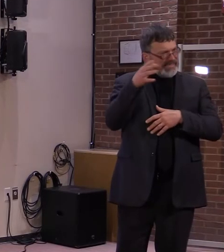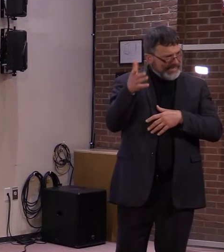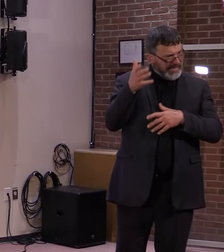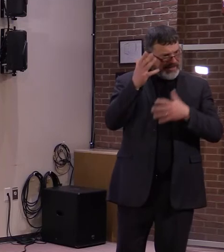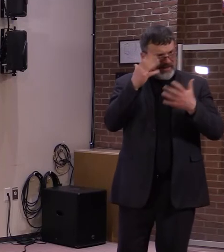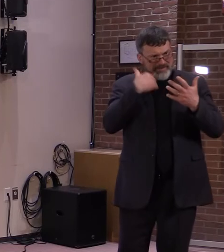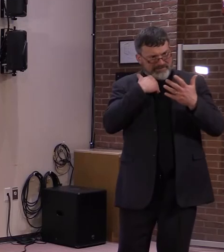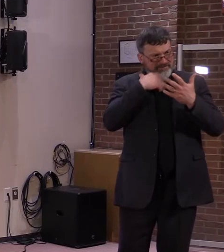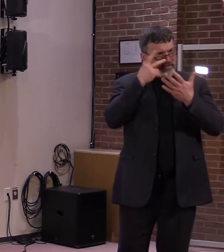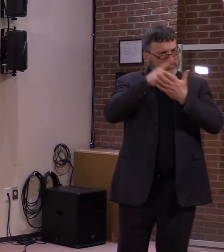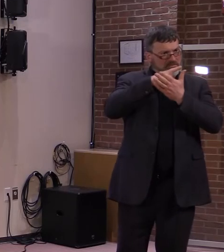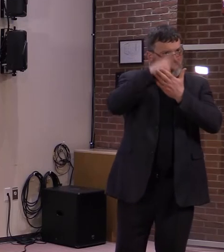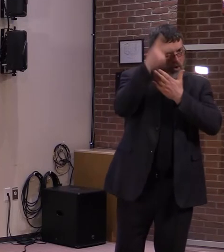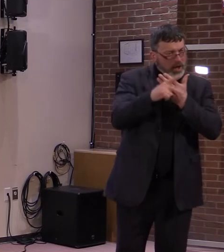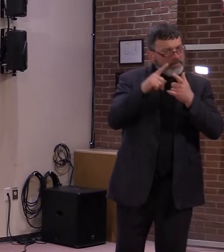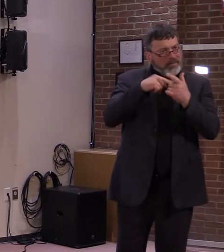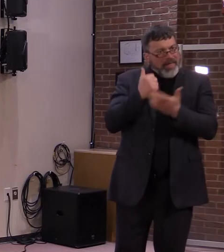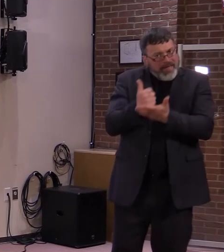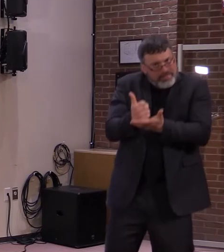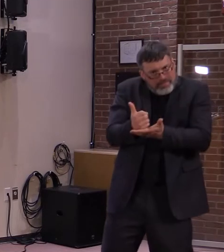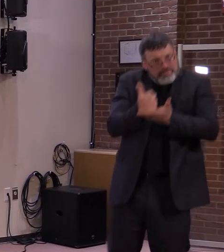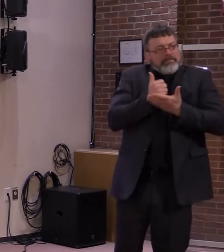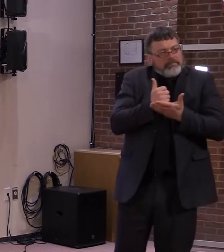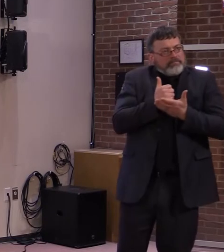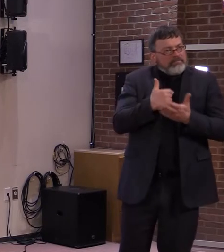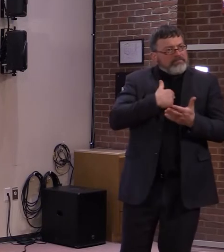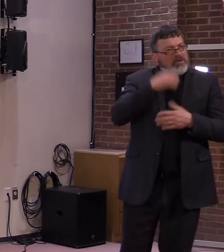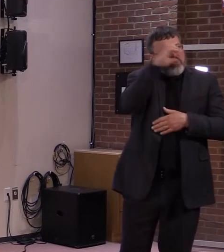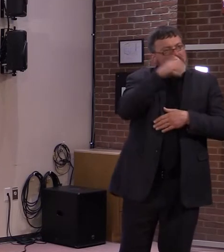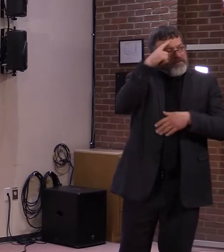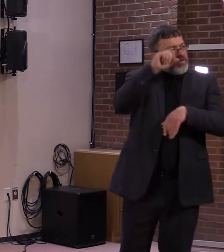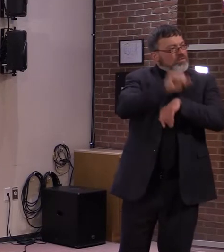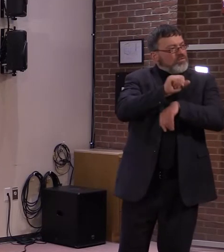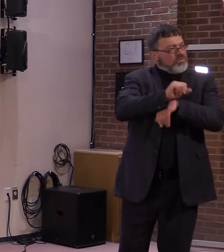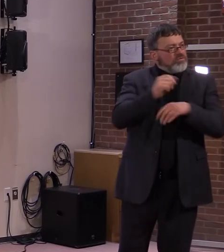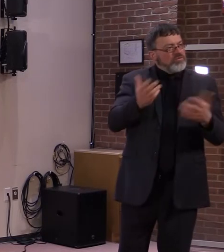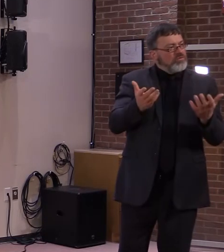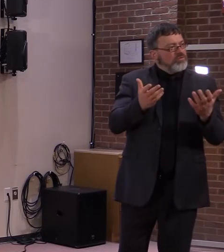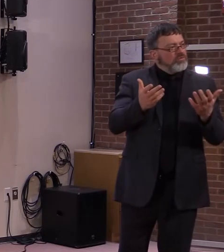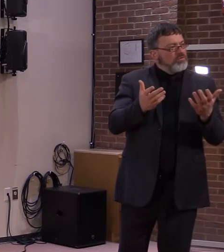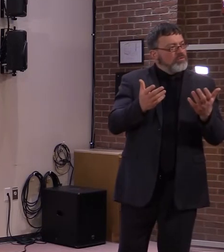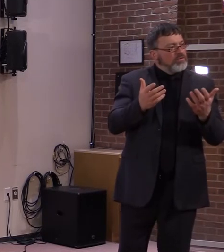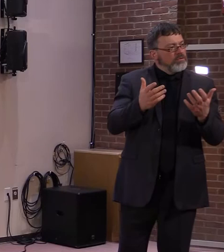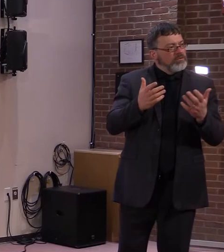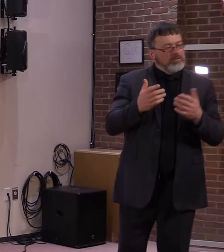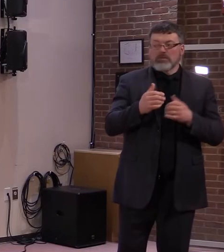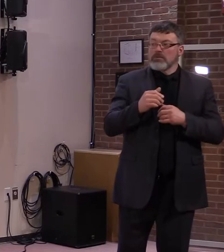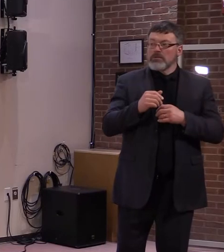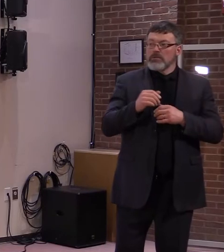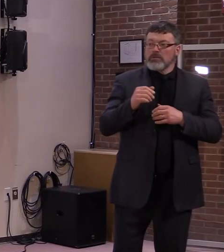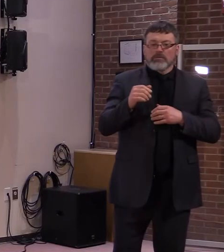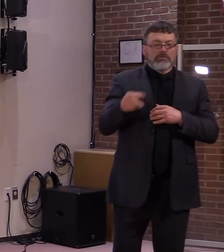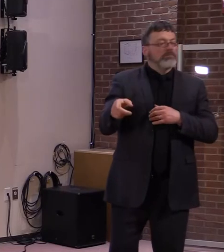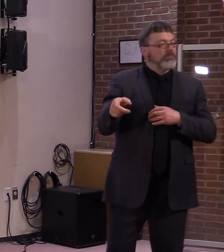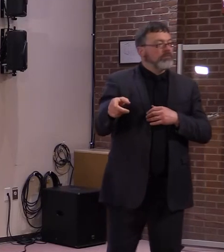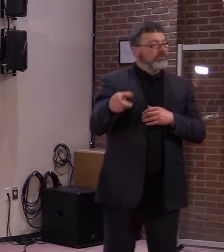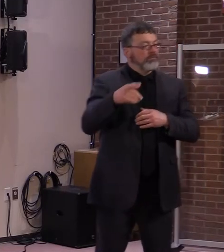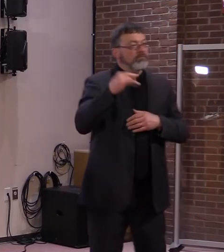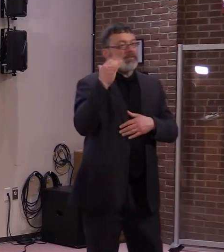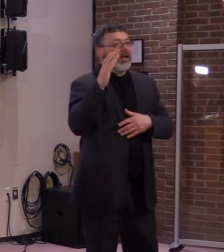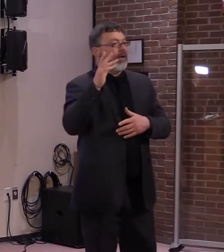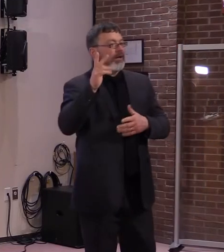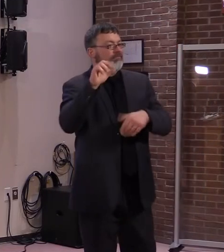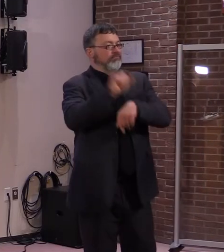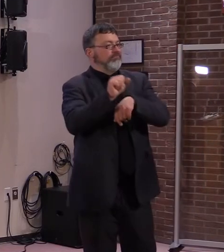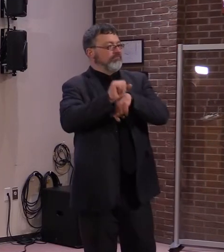you know, mothers and parents who have been out of the workforce for a really long time to care for kids, they're going to be kind of disadvantaged when they go